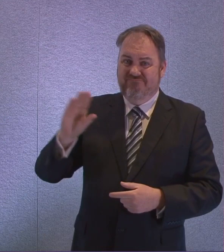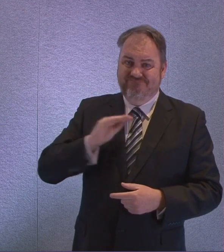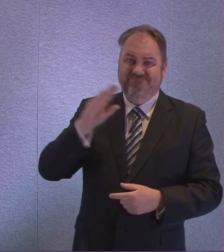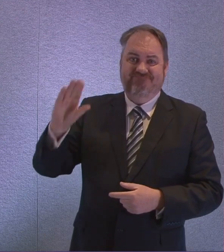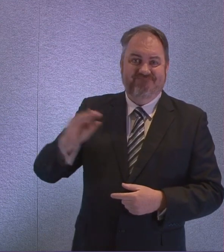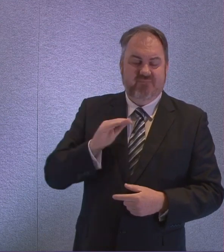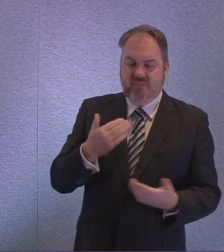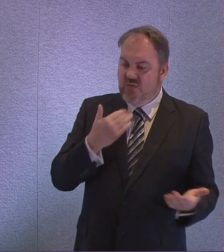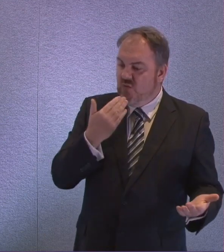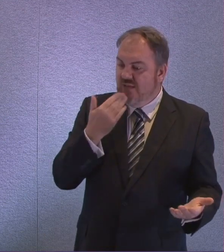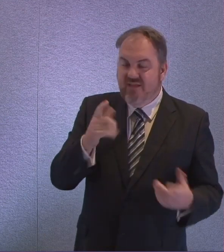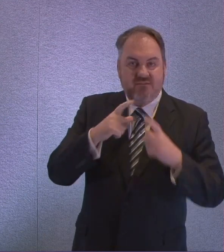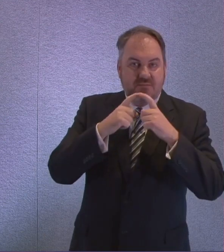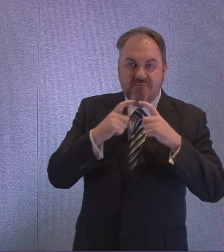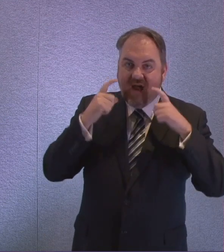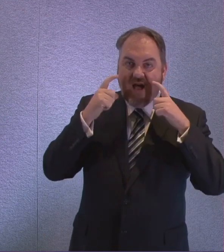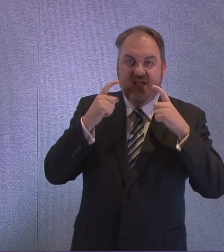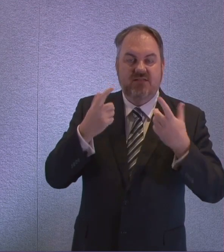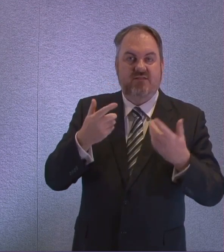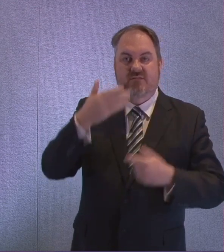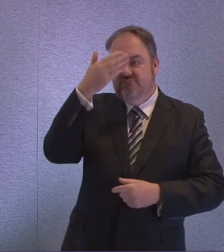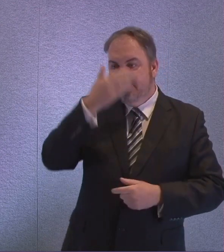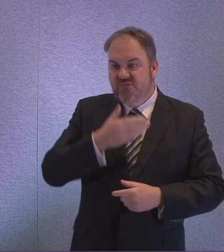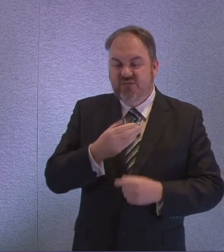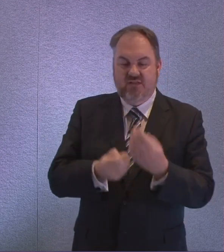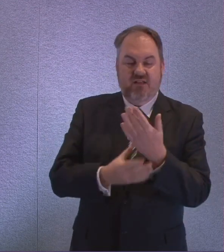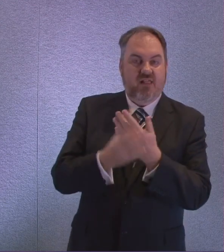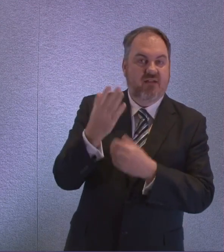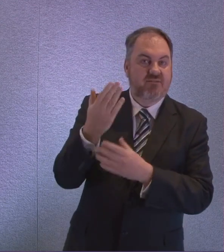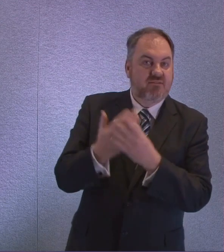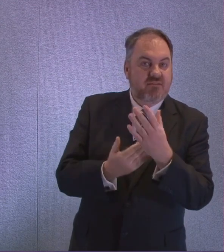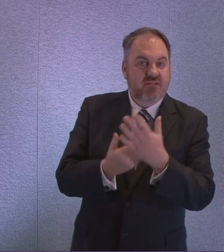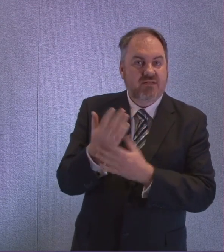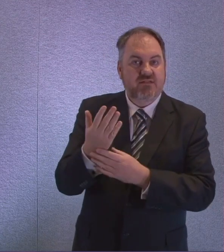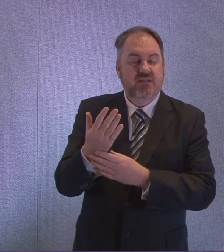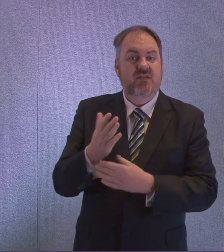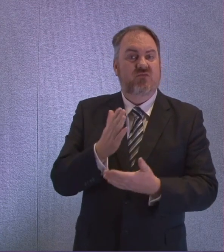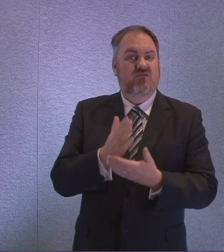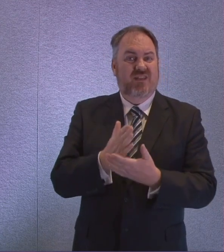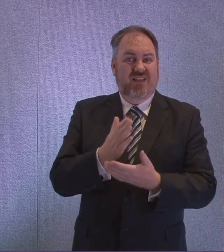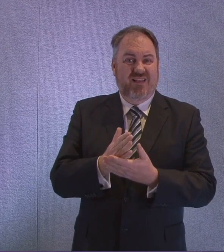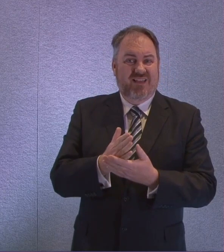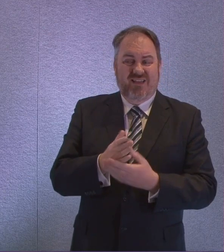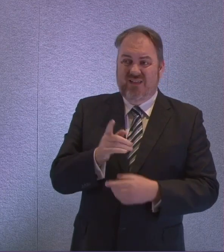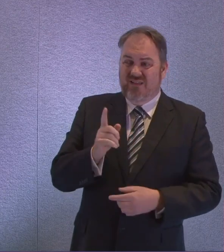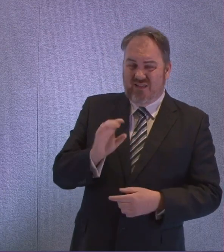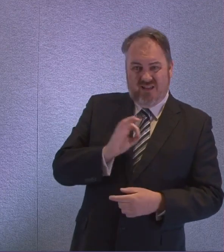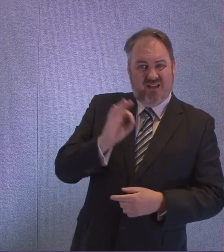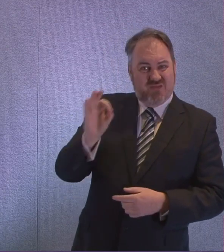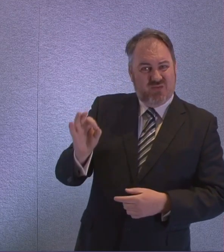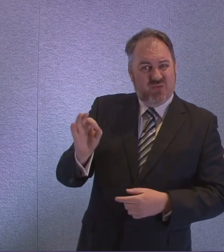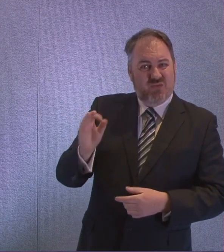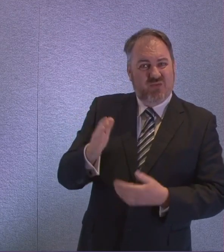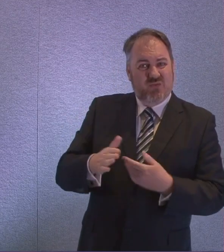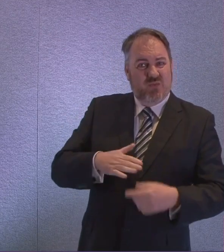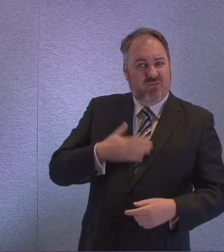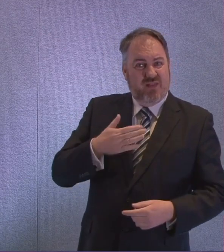to say they don't have it. And I'm not sure I did hear when you felt you would be confident that there would be a permanently successful distribution